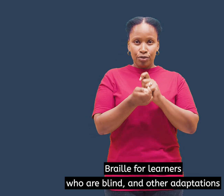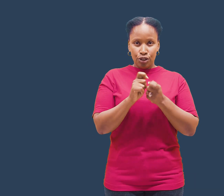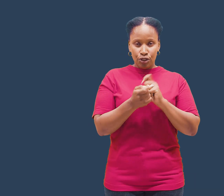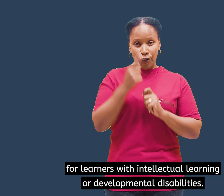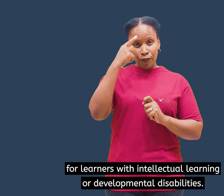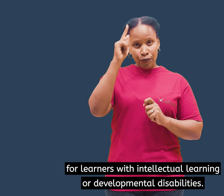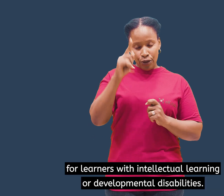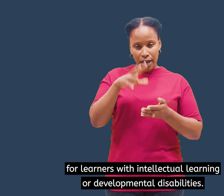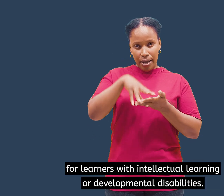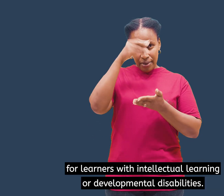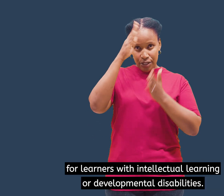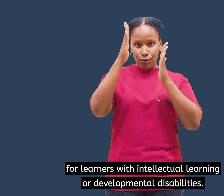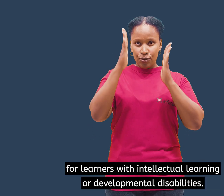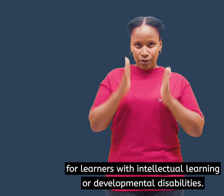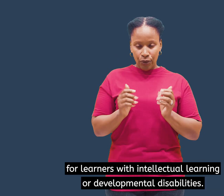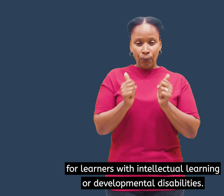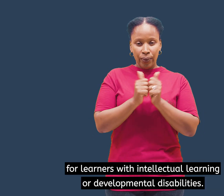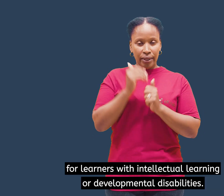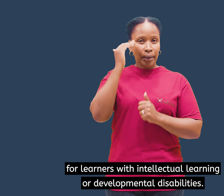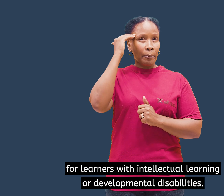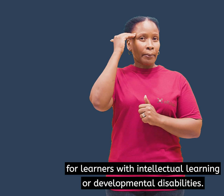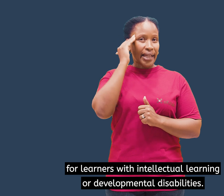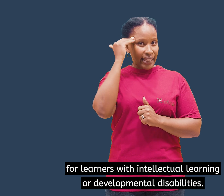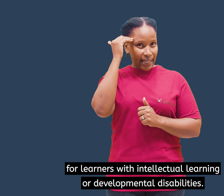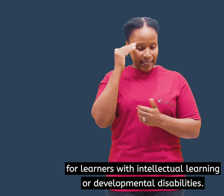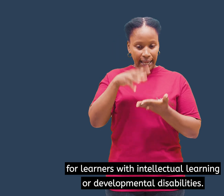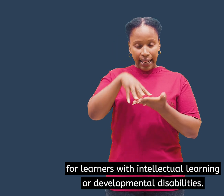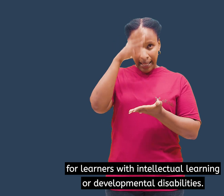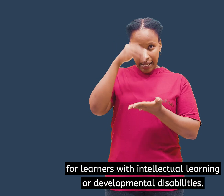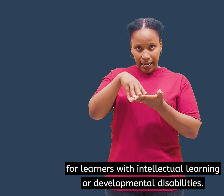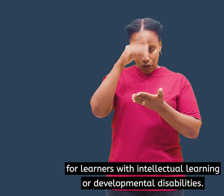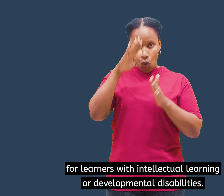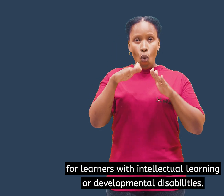for learners with intellectual learning or development disabilities.